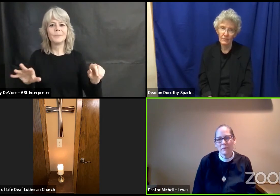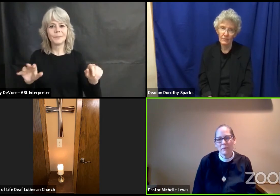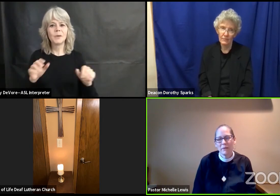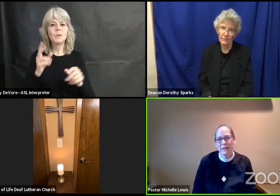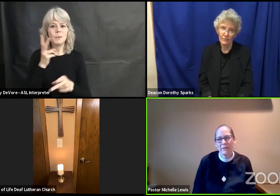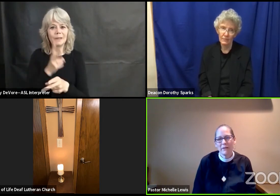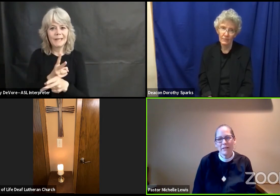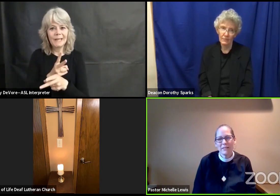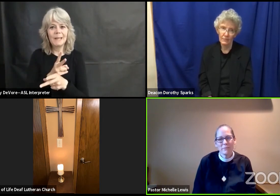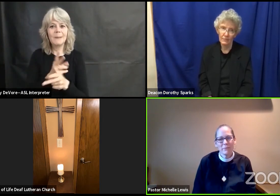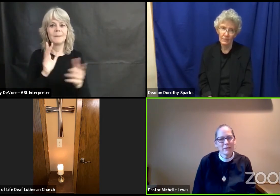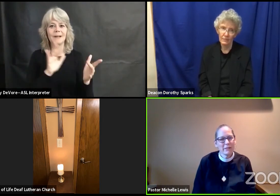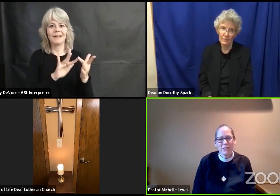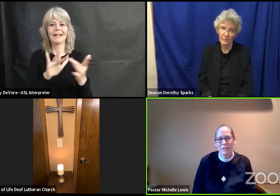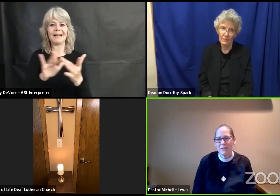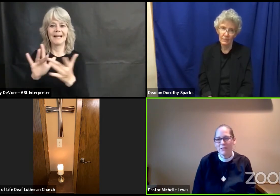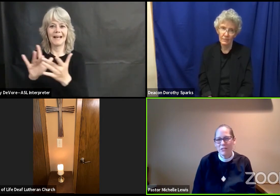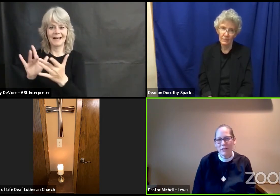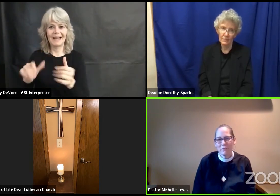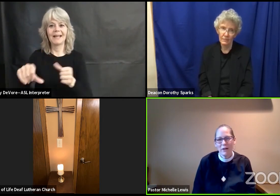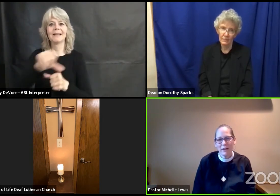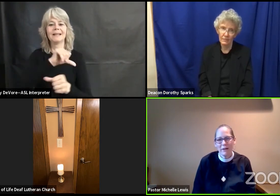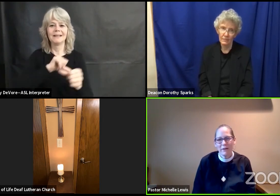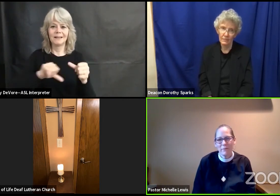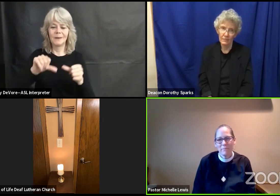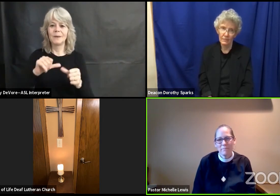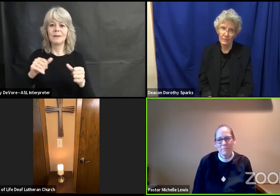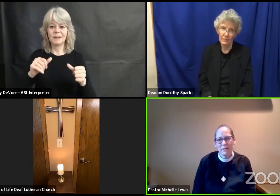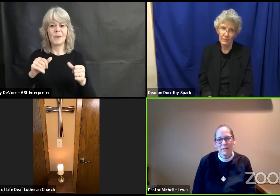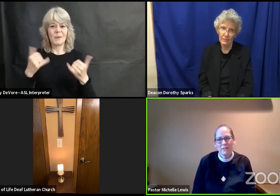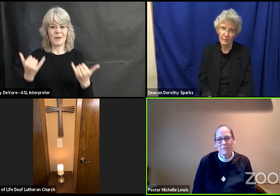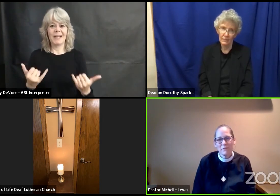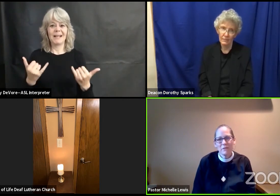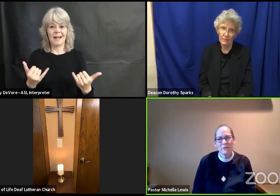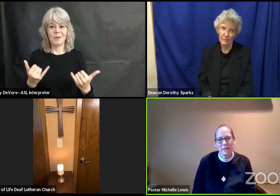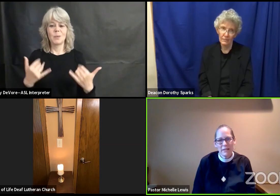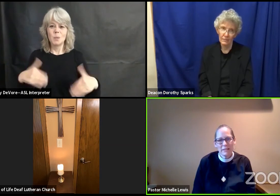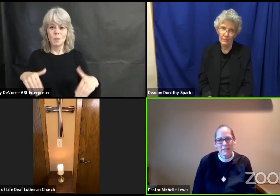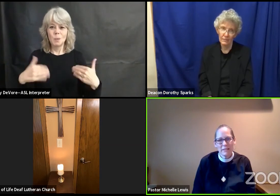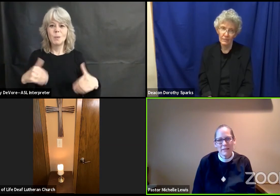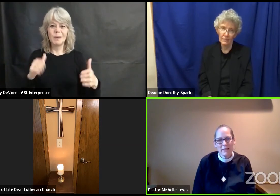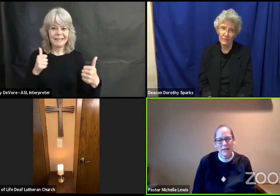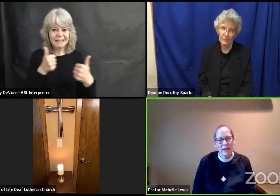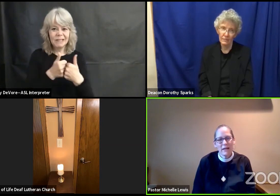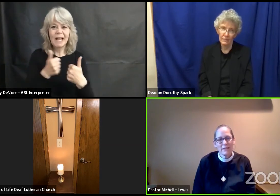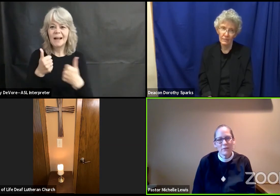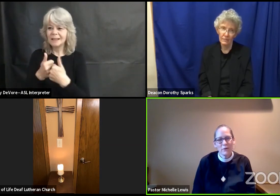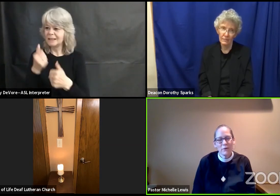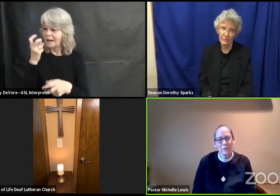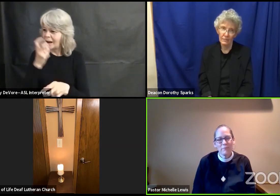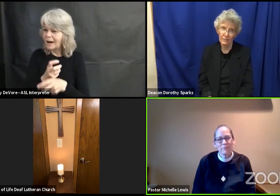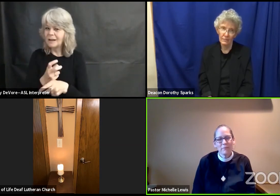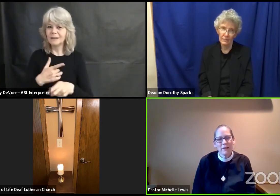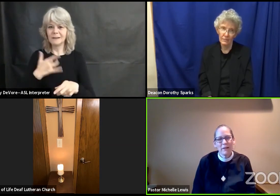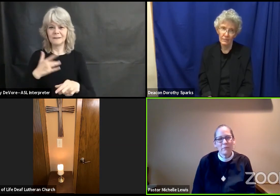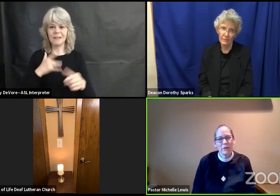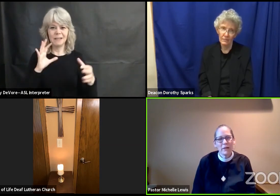one another it is really challenging right now to feel connected and so we